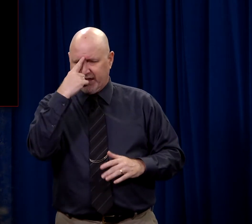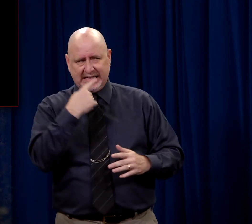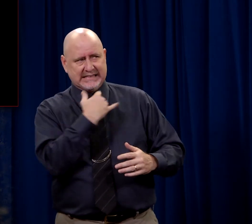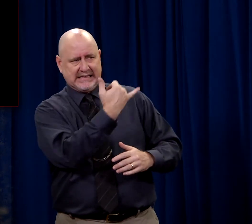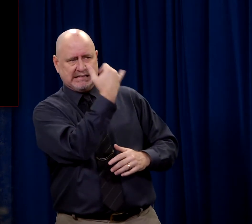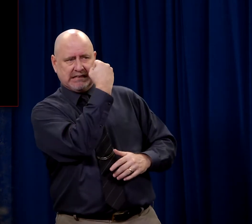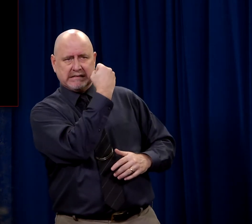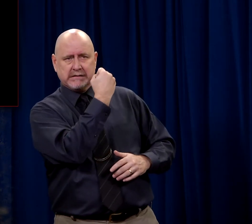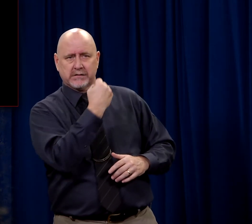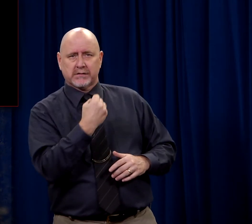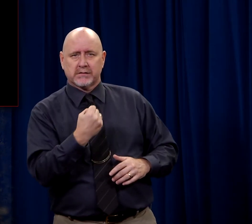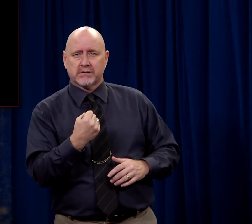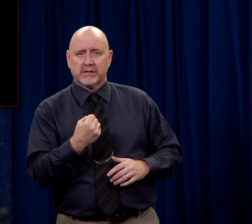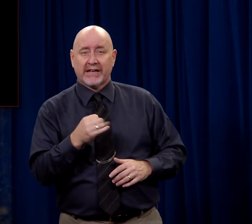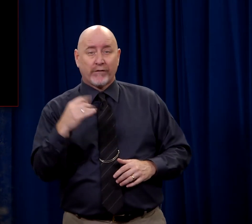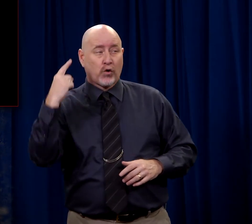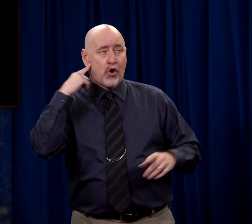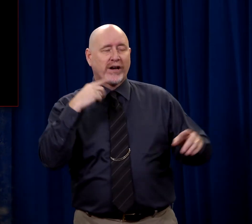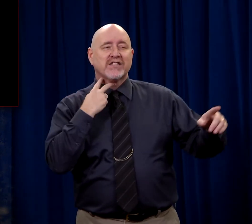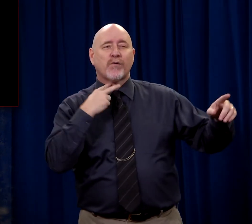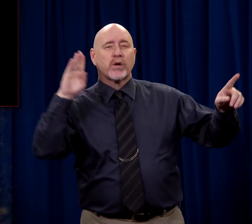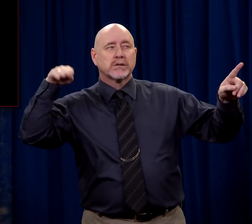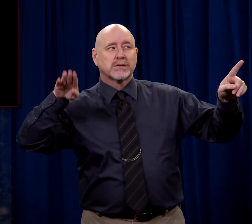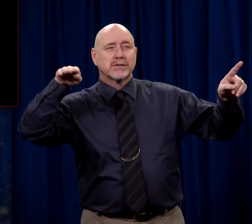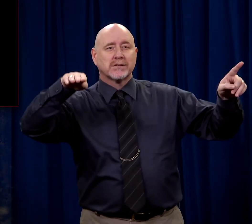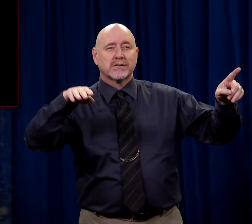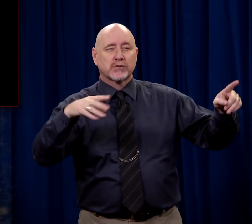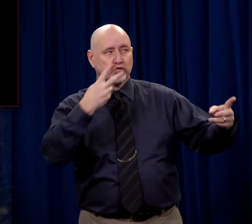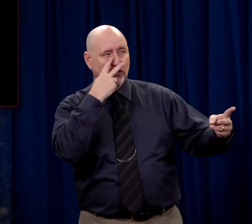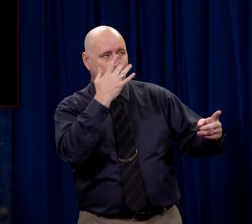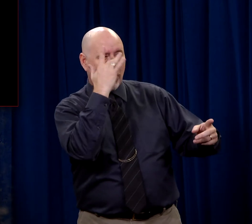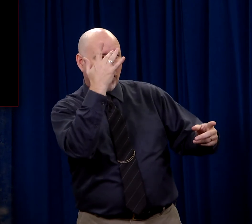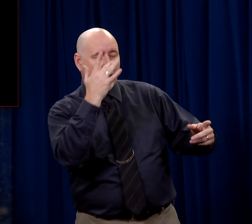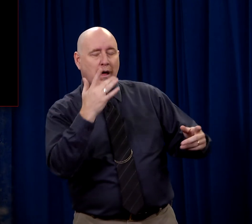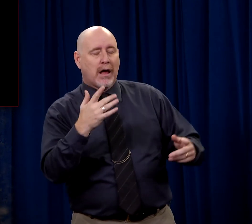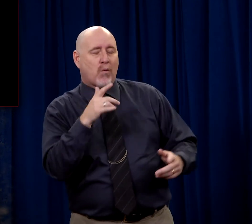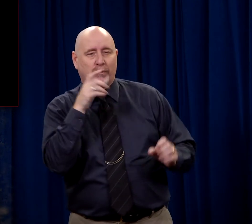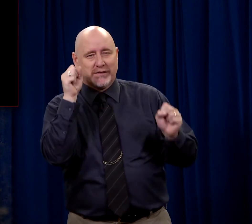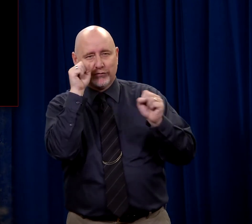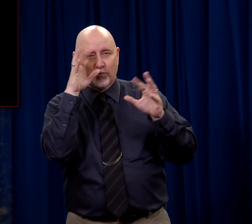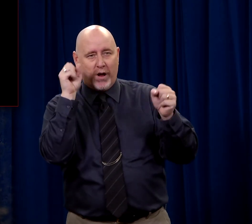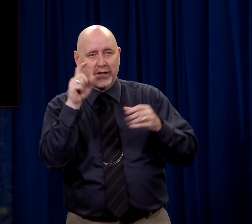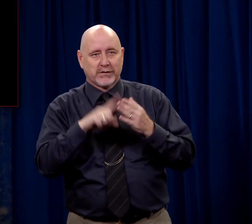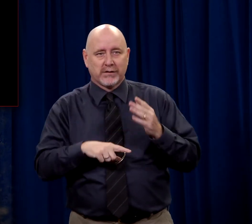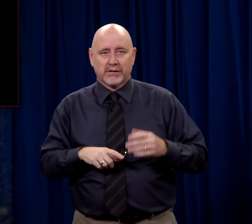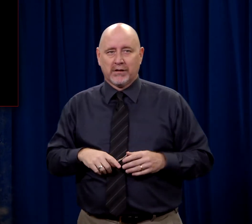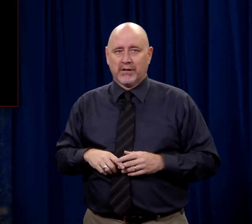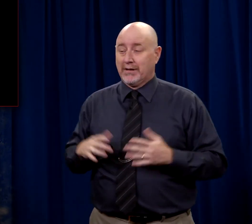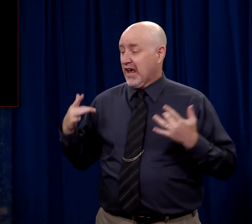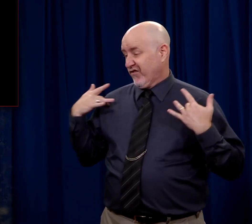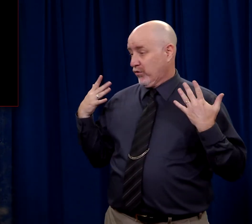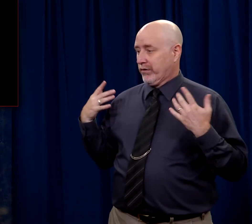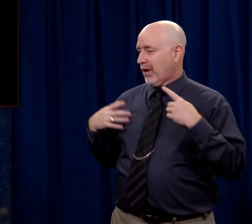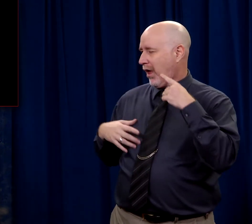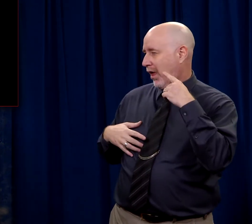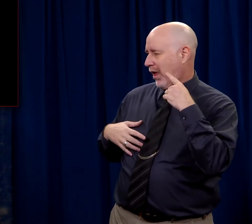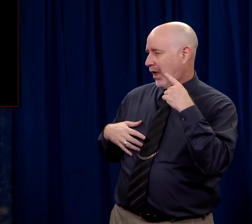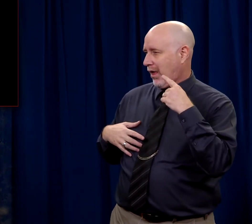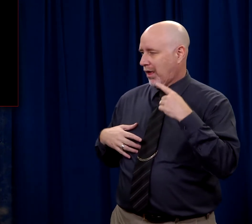that? Well, I think if you heard the inflection of His voice and saw it, I wouldn't be a bit surprised by what He winked and smiled at her.